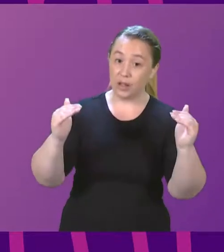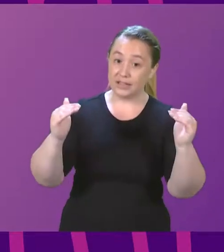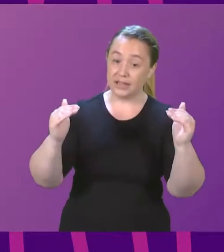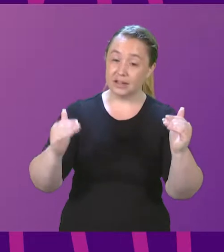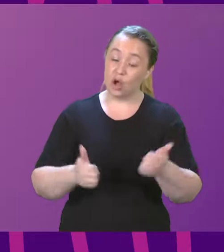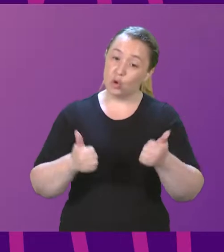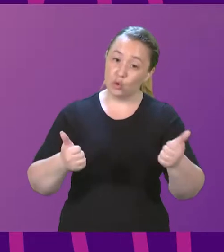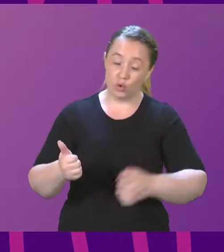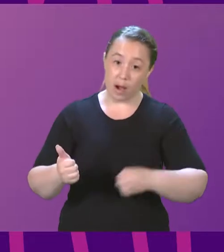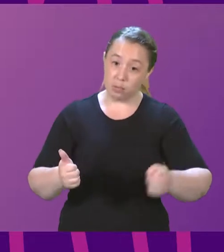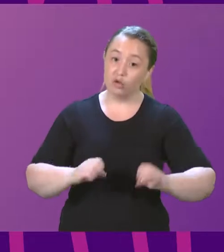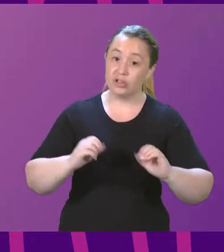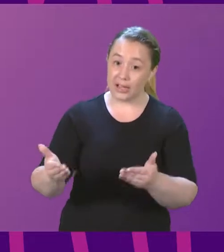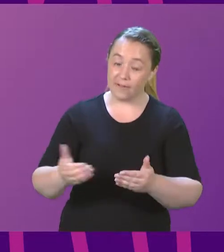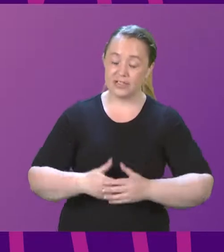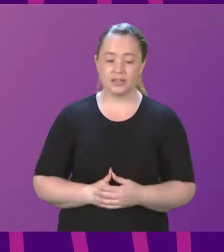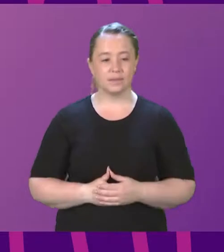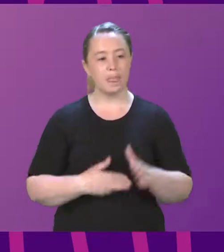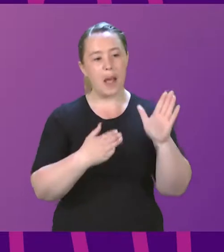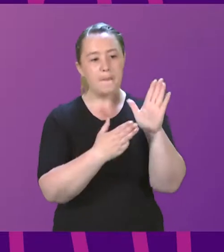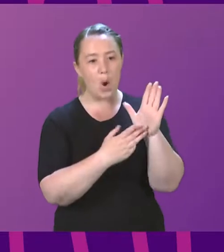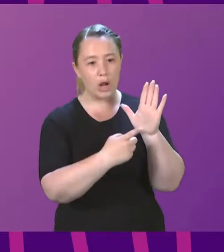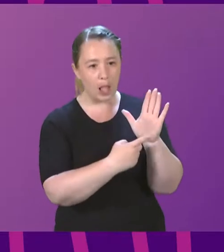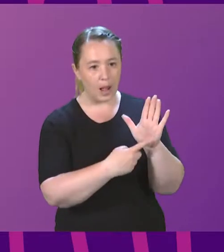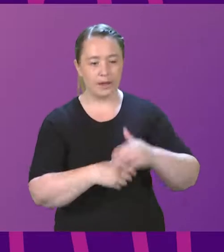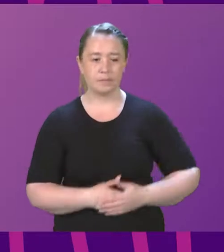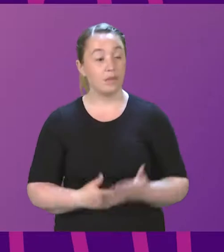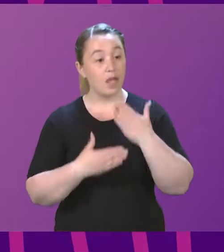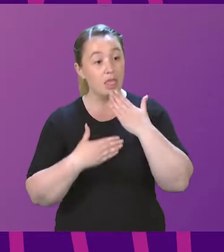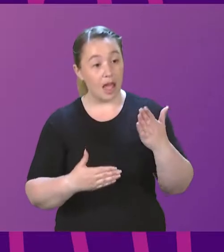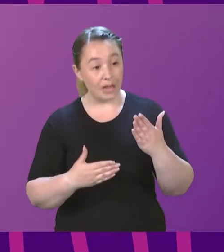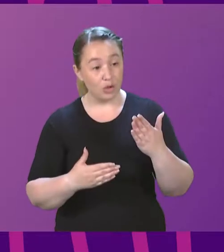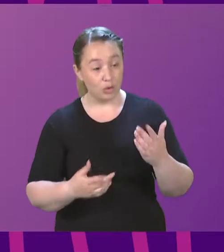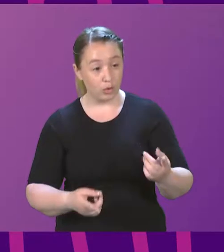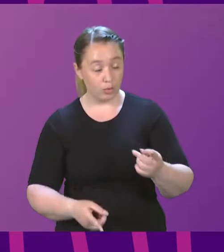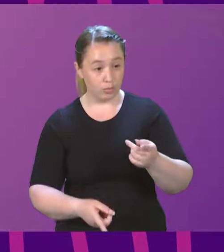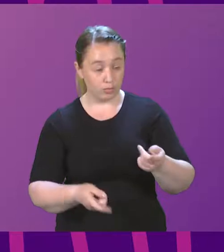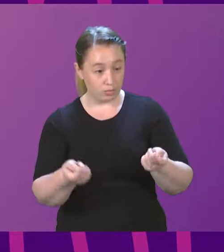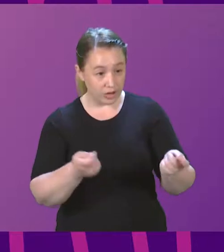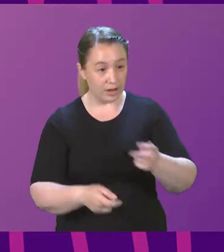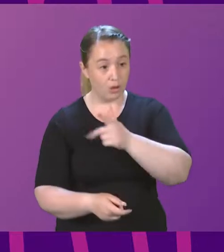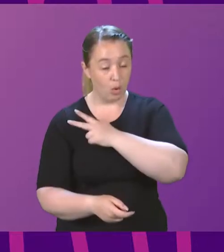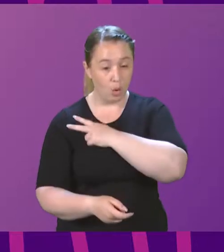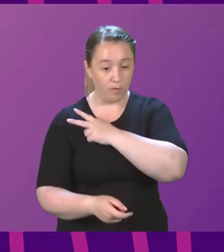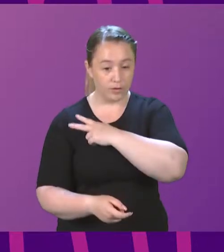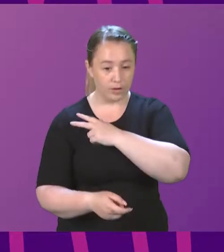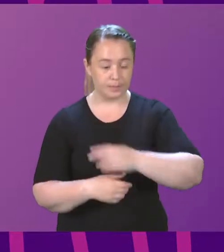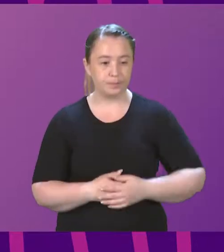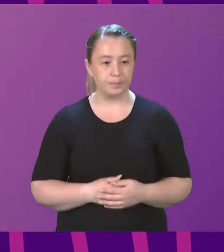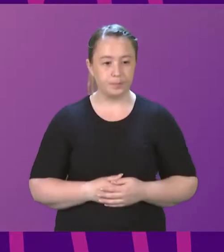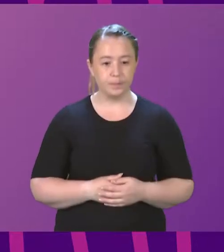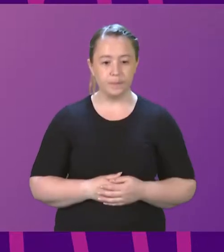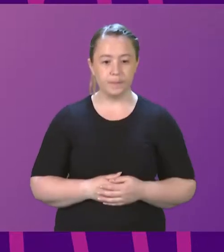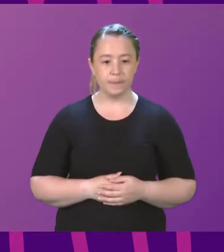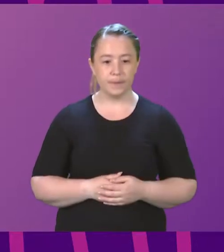Monica Lennon. Thank you, Presiding Officer. The summit was constructive. I pay tribute to all who took part